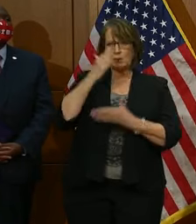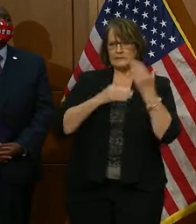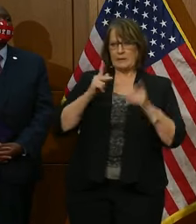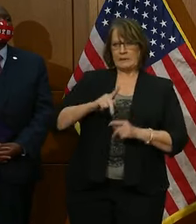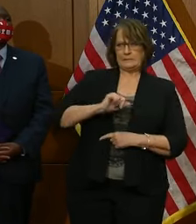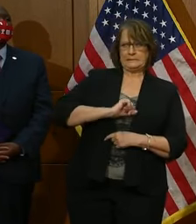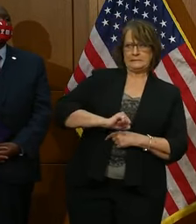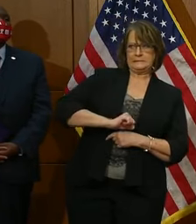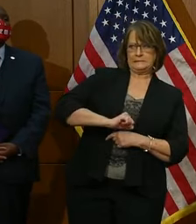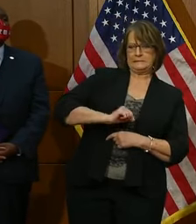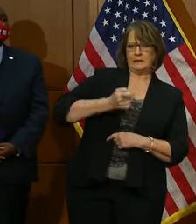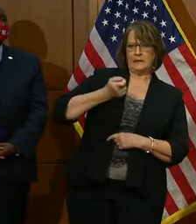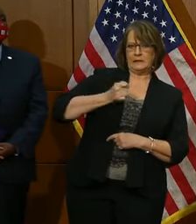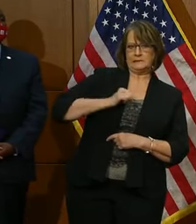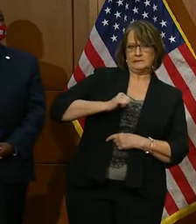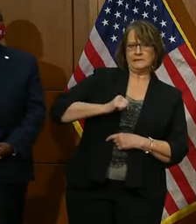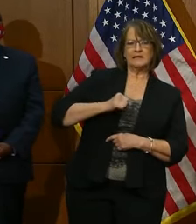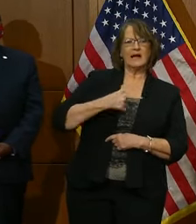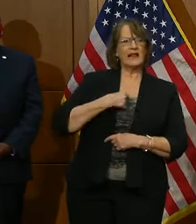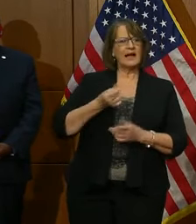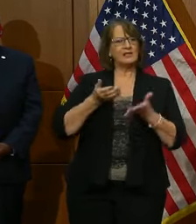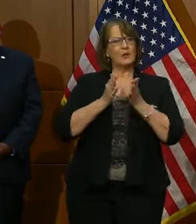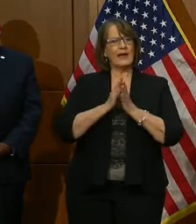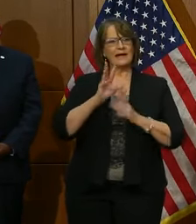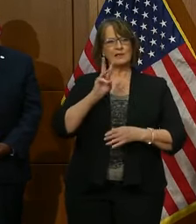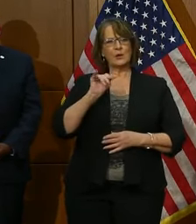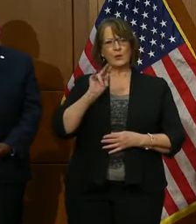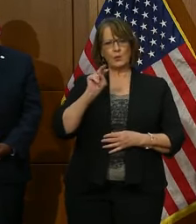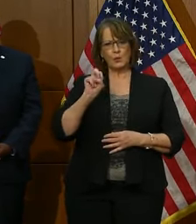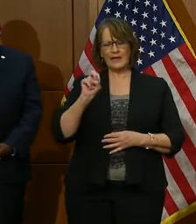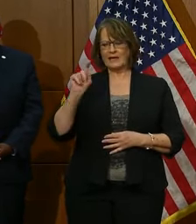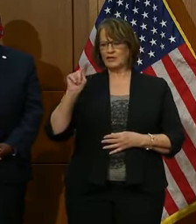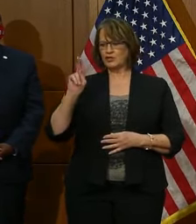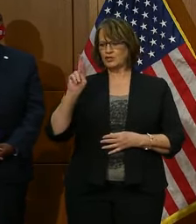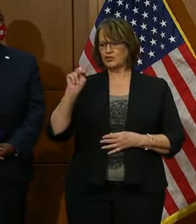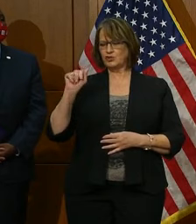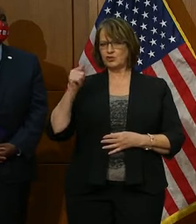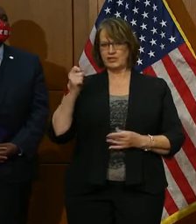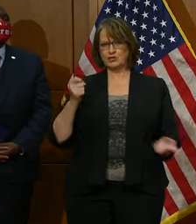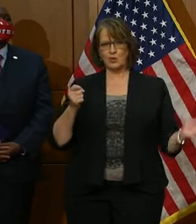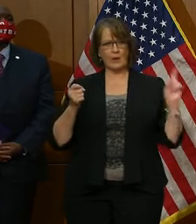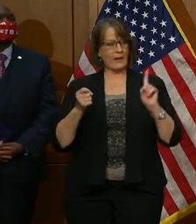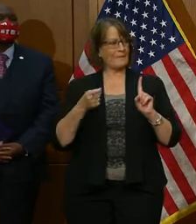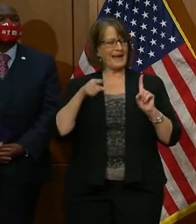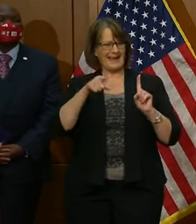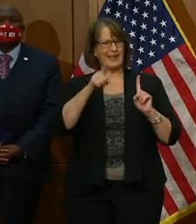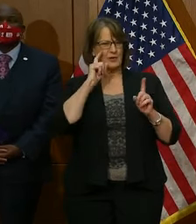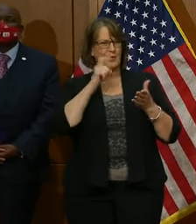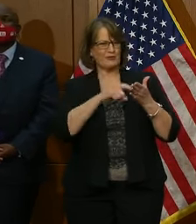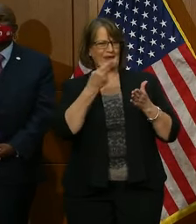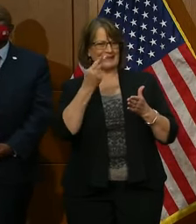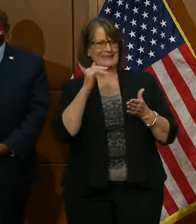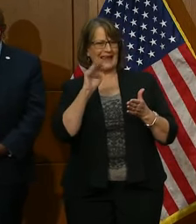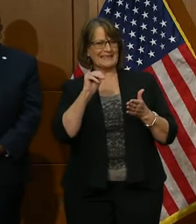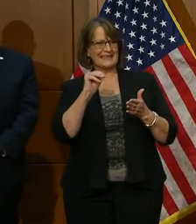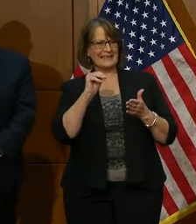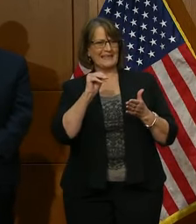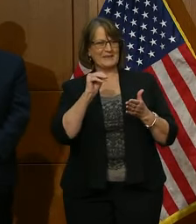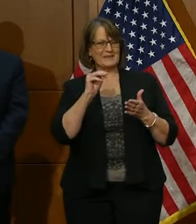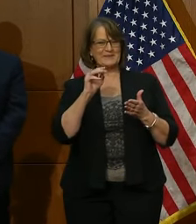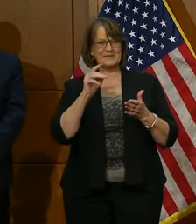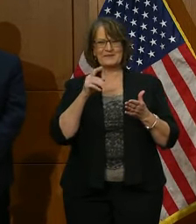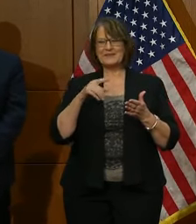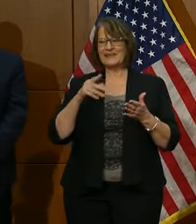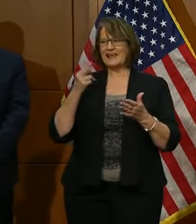out there. I'd like to ask Wayne Turnage to come up. Wayne will be a familiar face to many Virgin